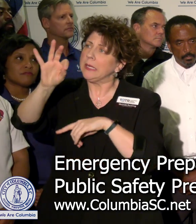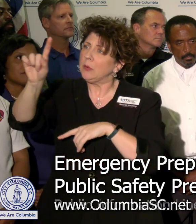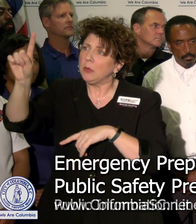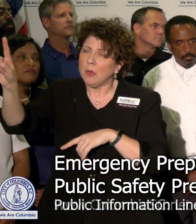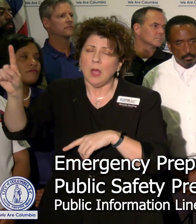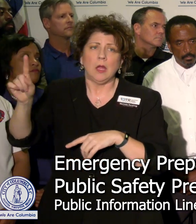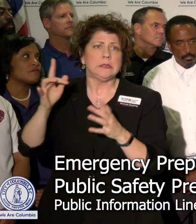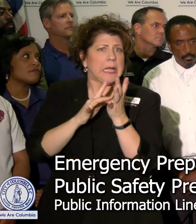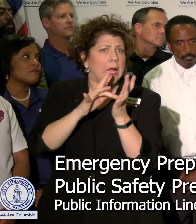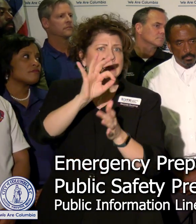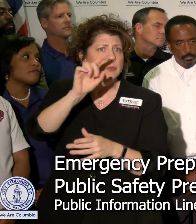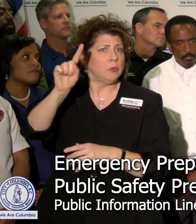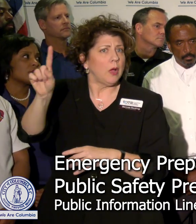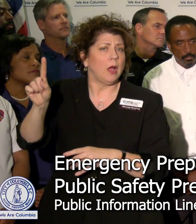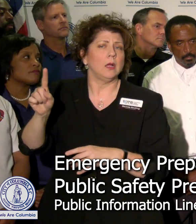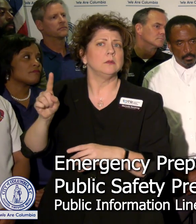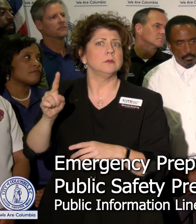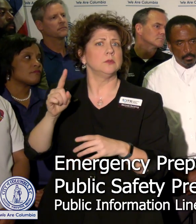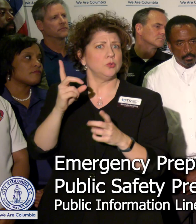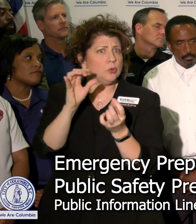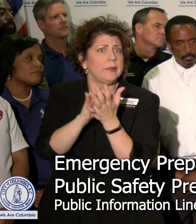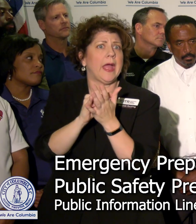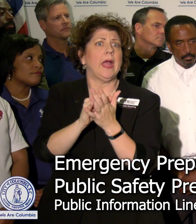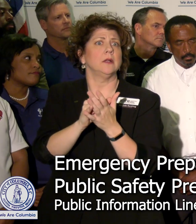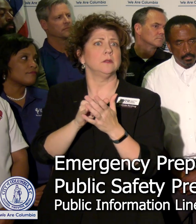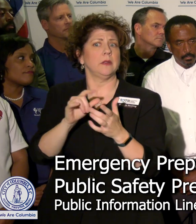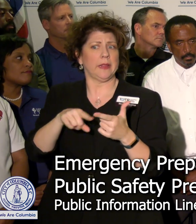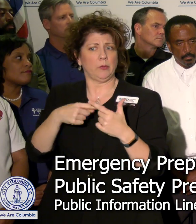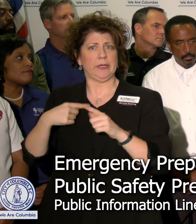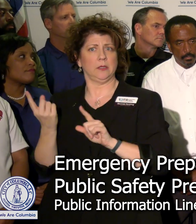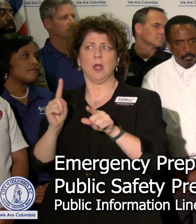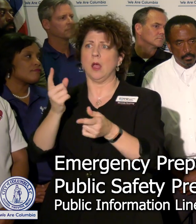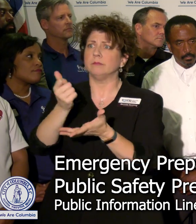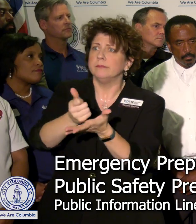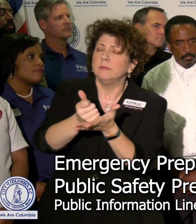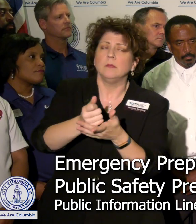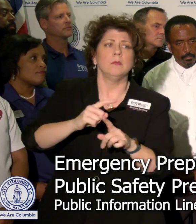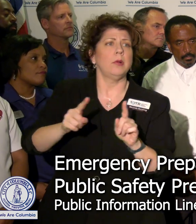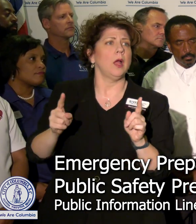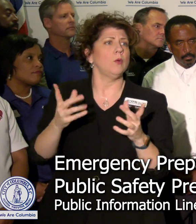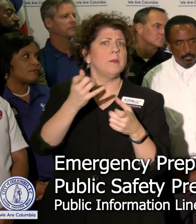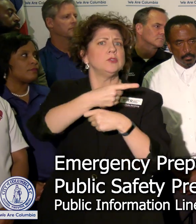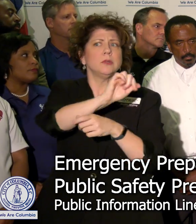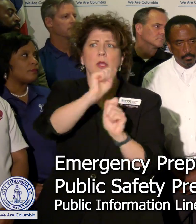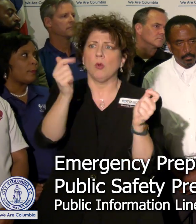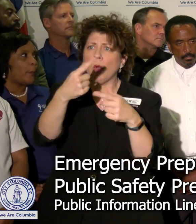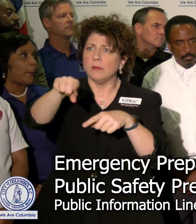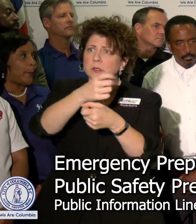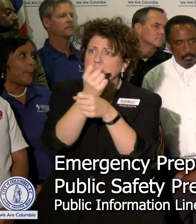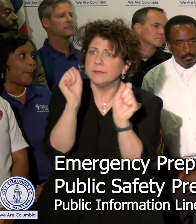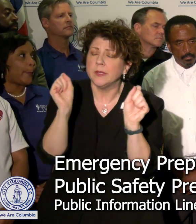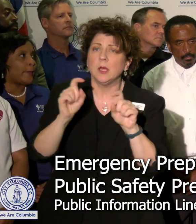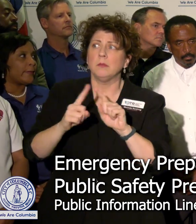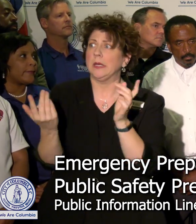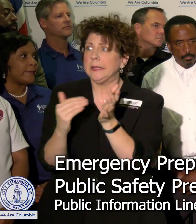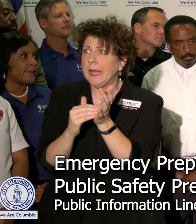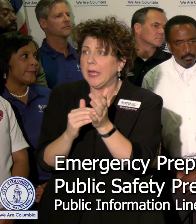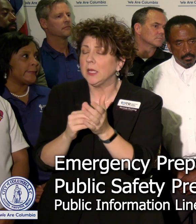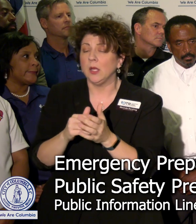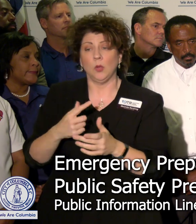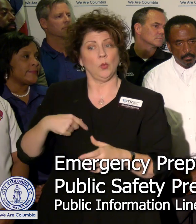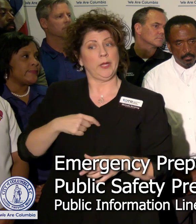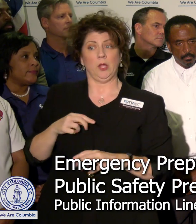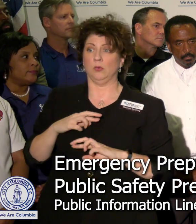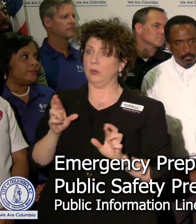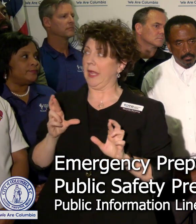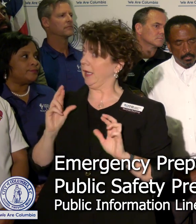-1, and so that we can come out to assist you. We just want to make sure that everybody is safe. Again, we're prepared. We're working